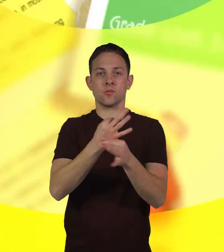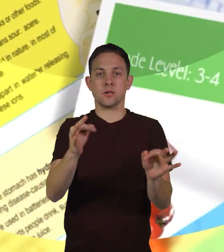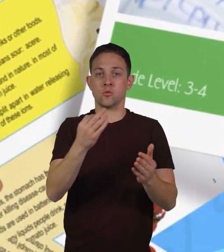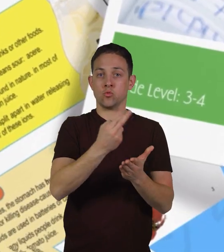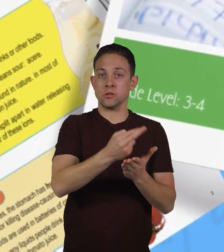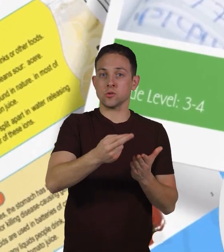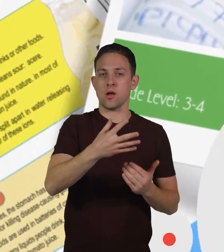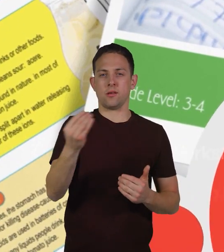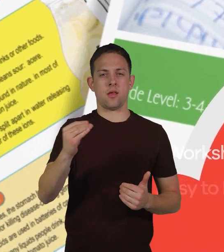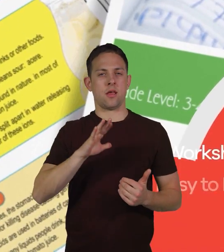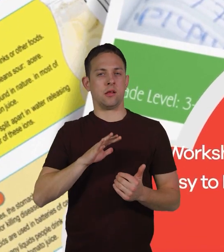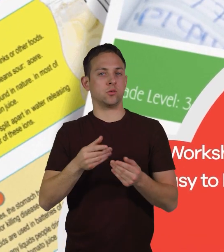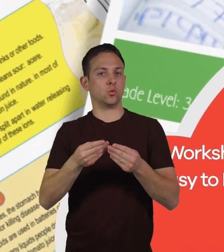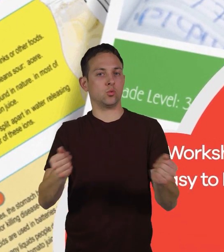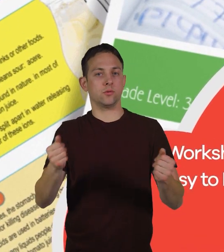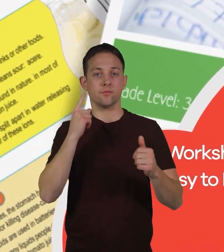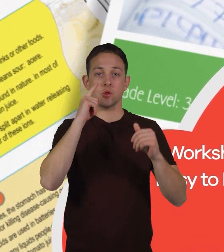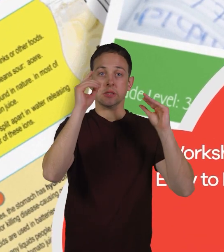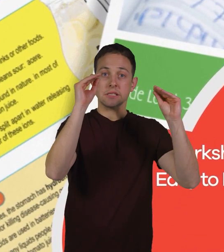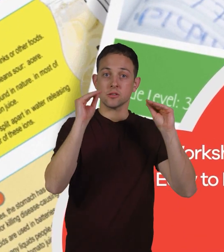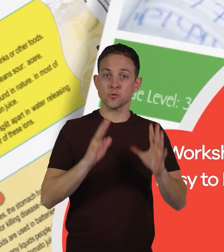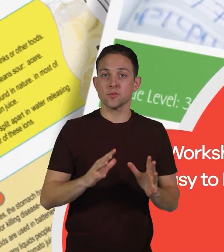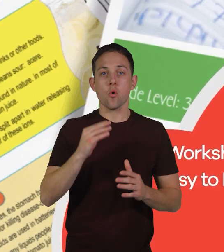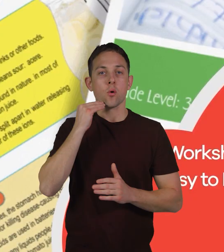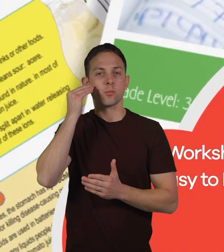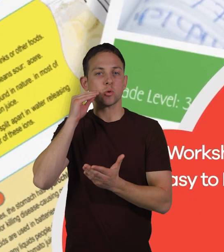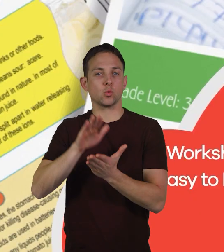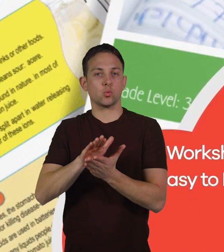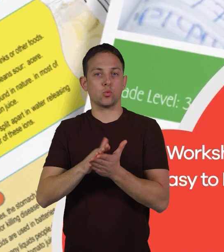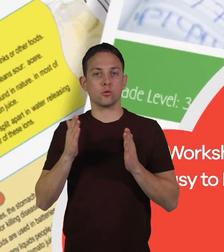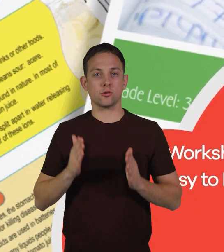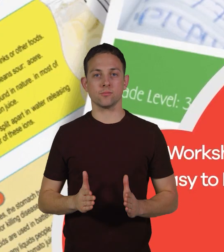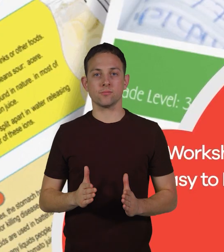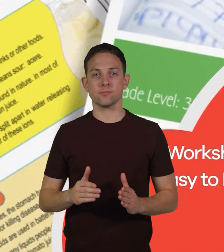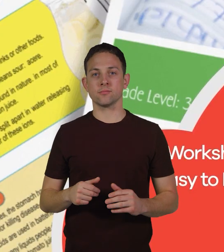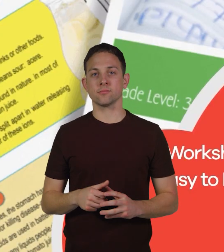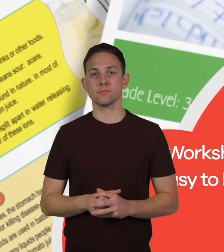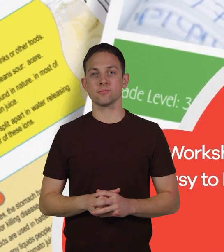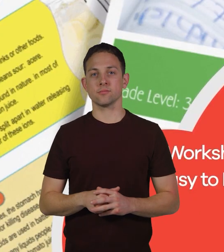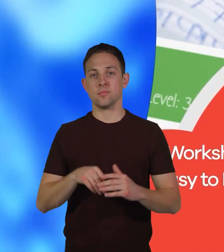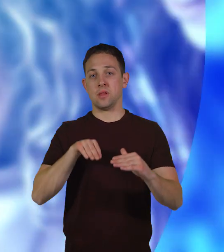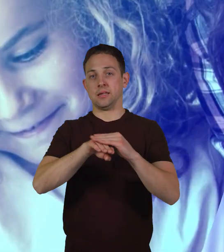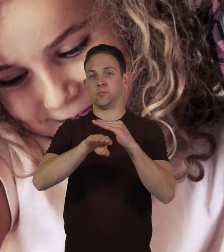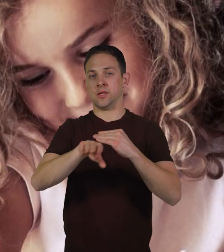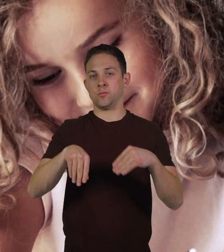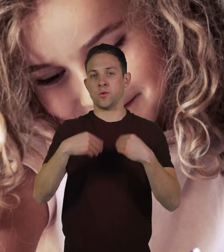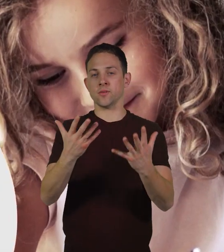and turnkey solutions for teachers and homeschoolers. Thank you, everyone.